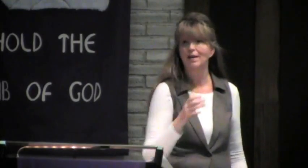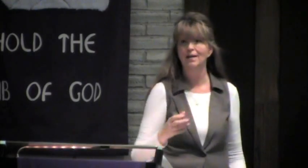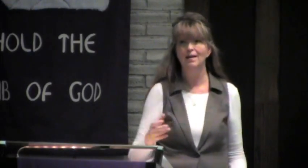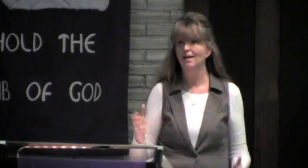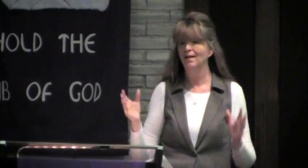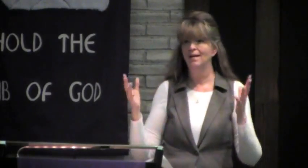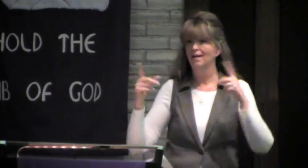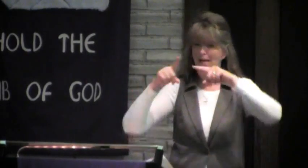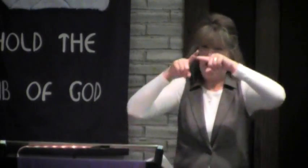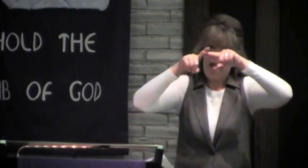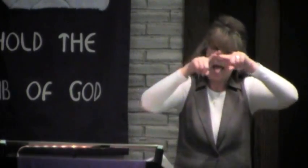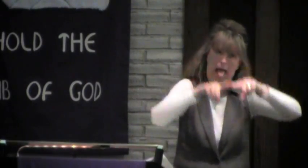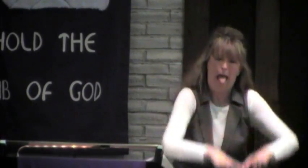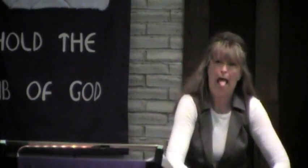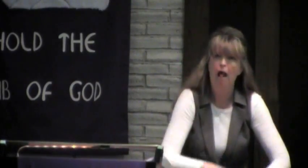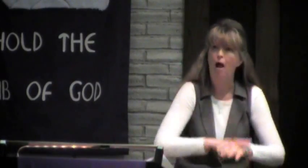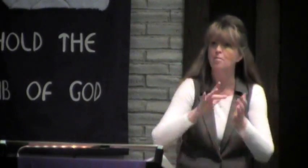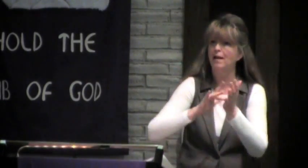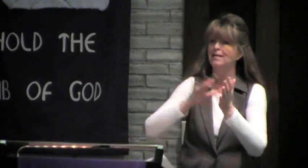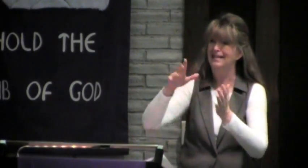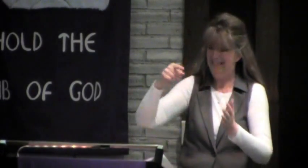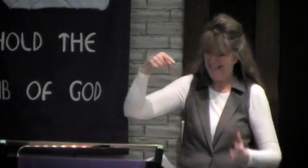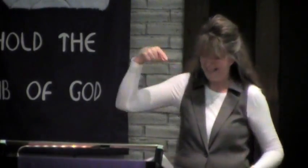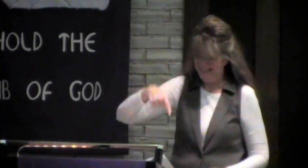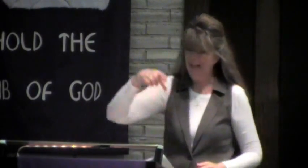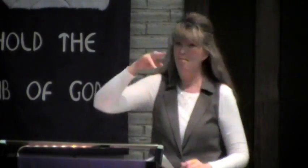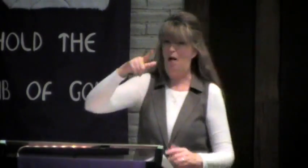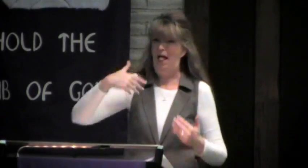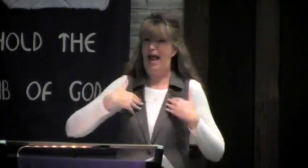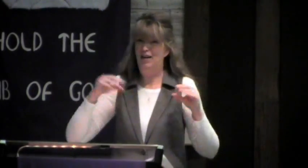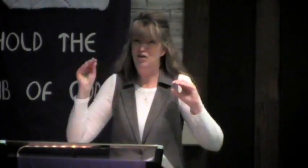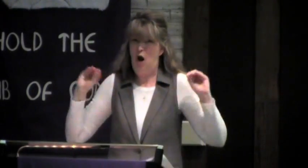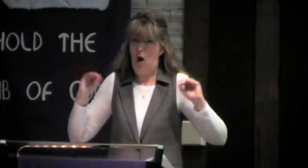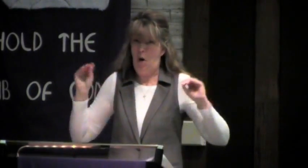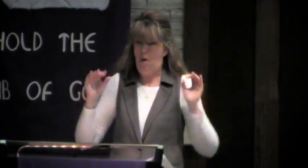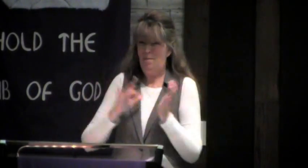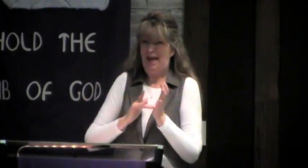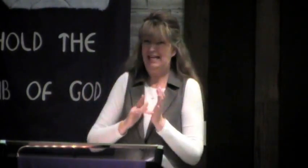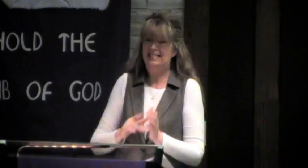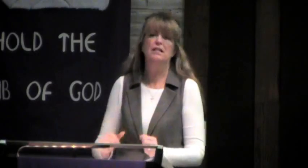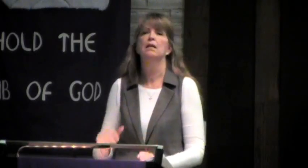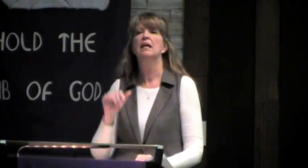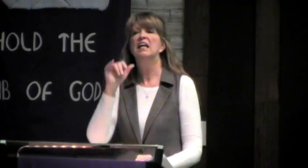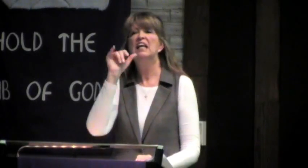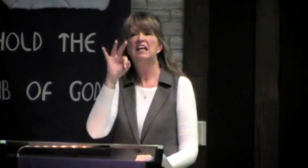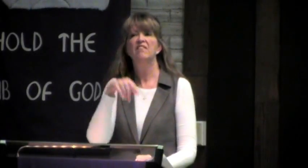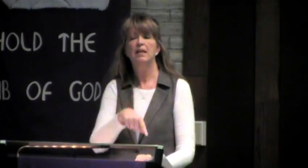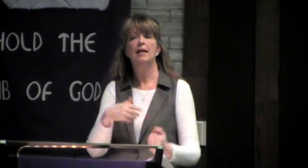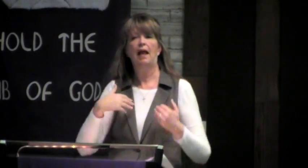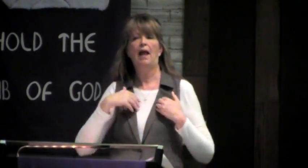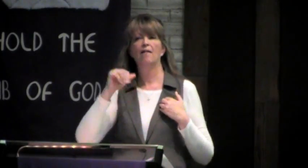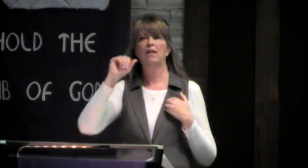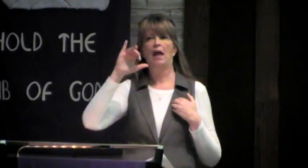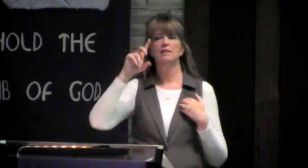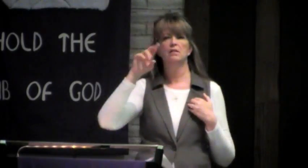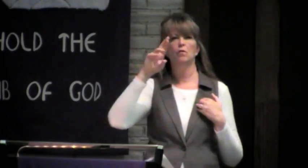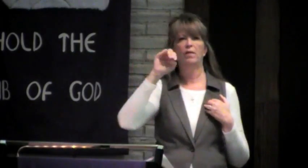you can't eat or drink anything. You really become dependent on the medication. And imagine, in Paul's time, they didn't have medication.